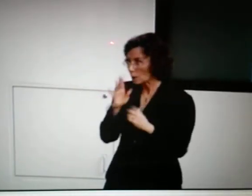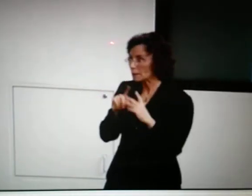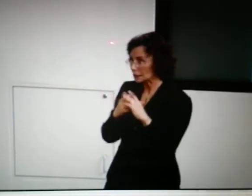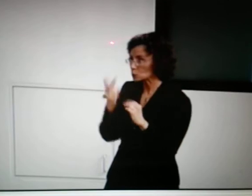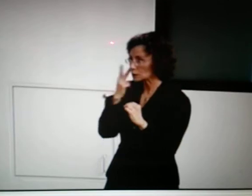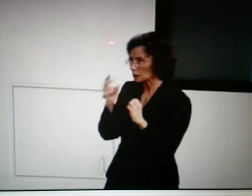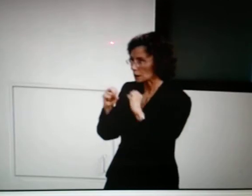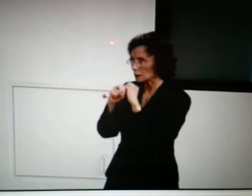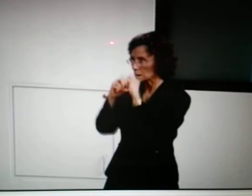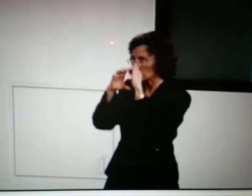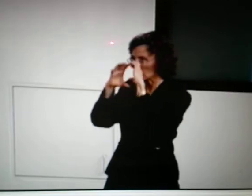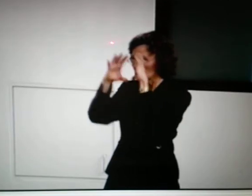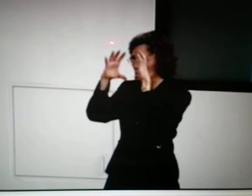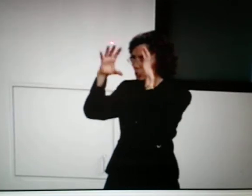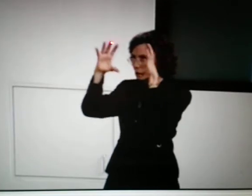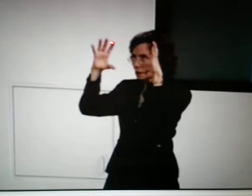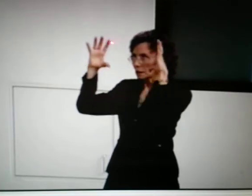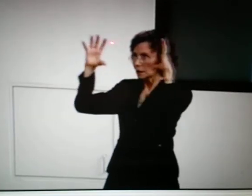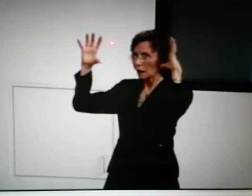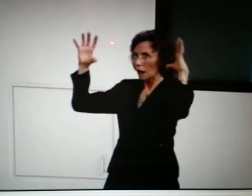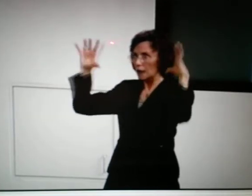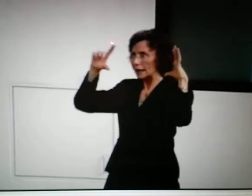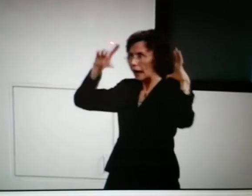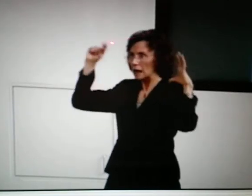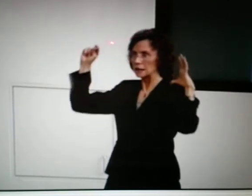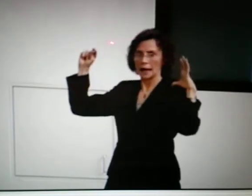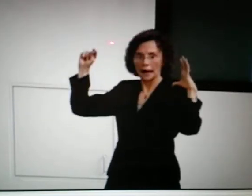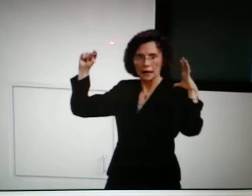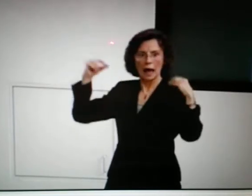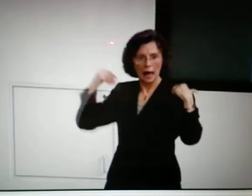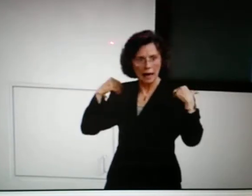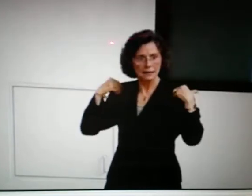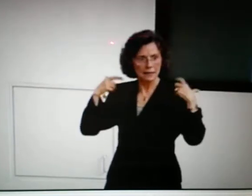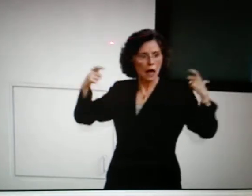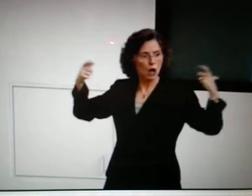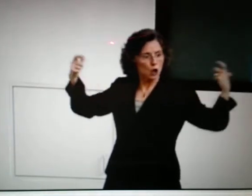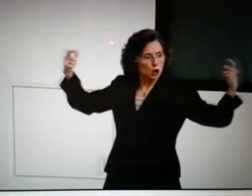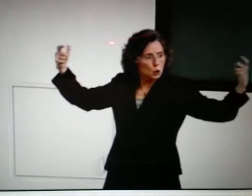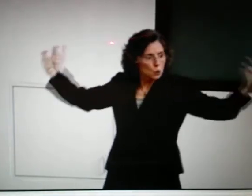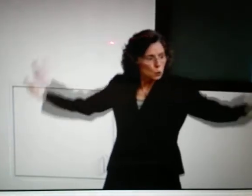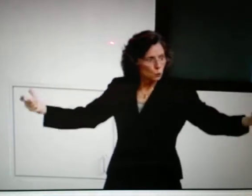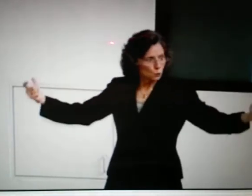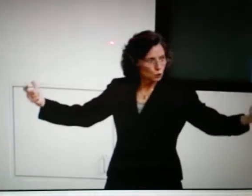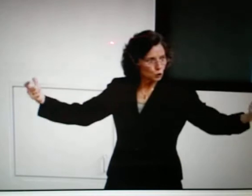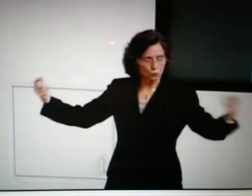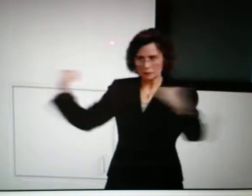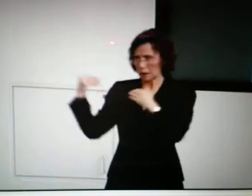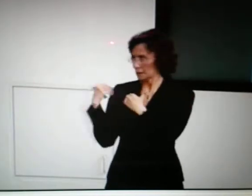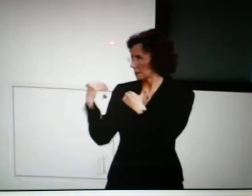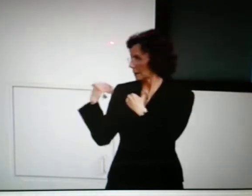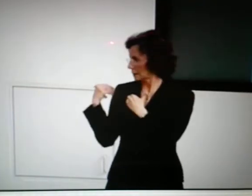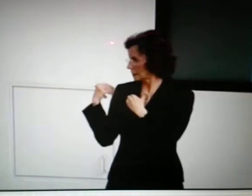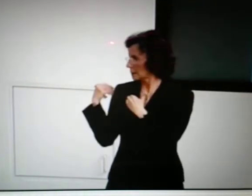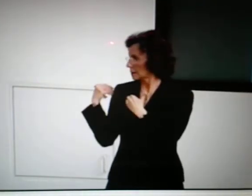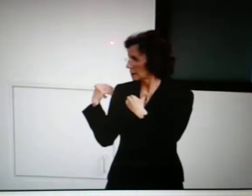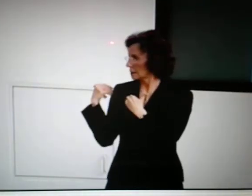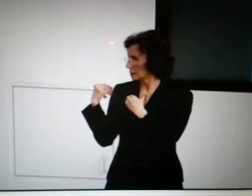This has a lot of responsibility attached to it, that you can see the vision that Gallaudet University has, and that Gallaudet